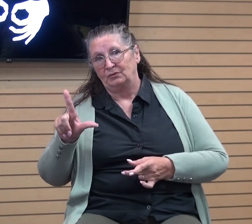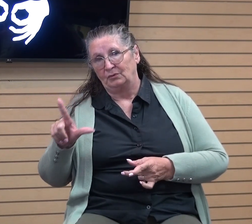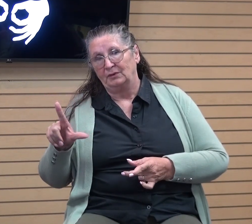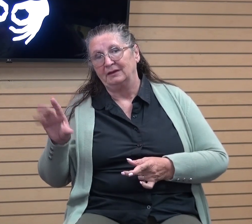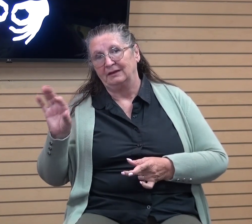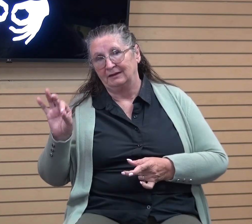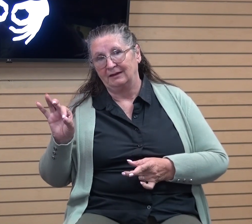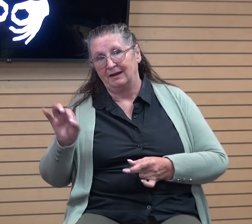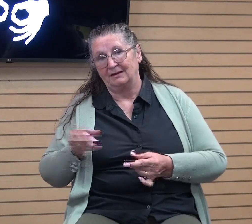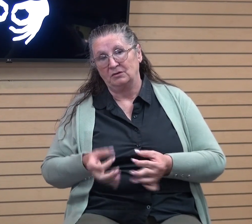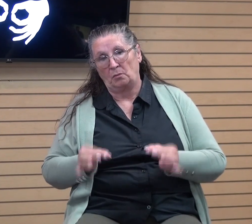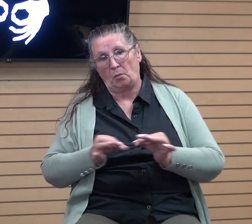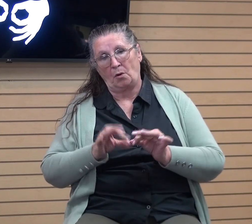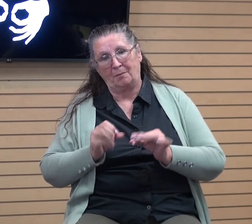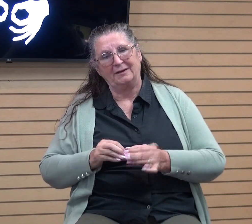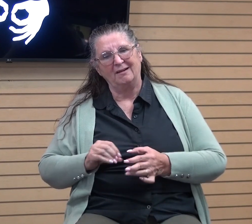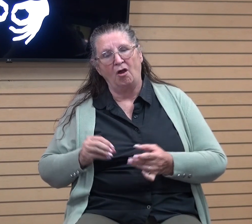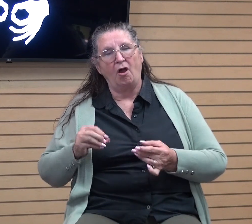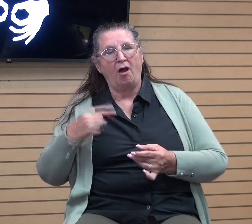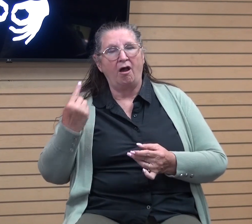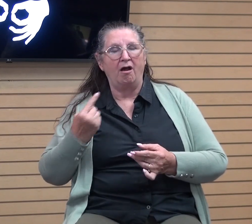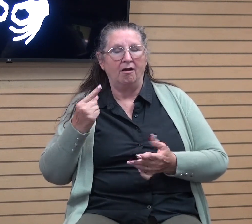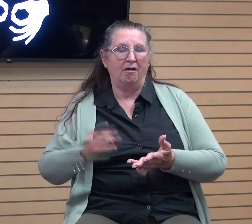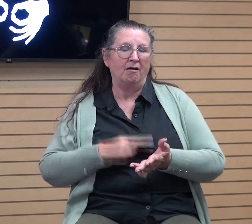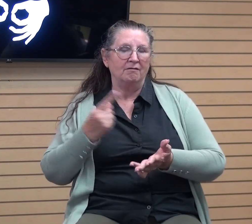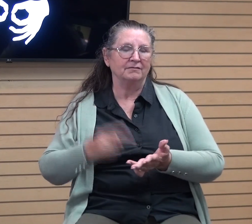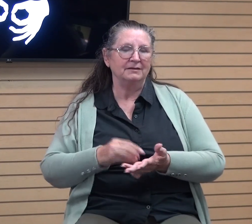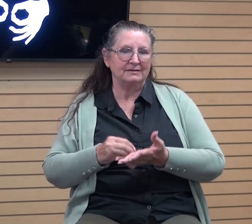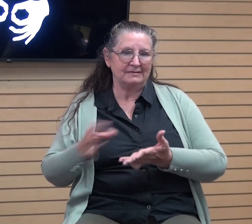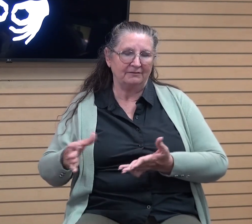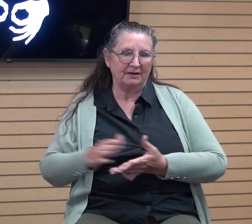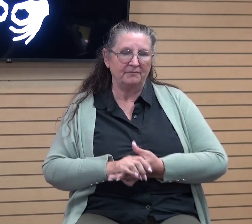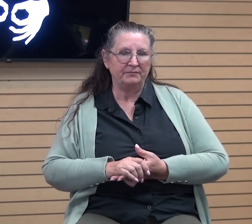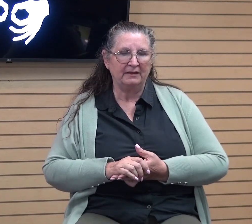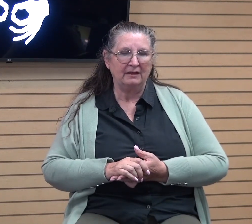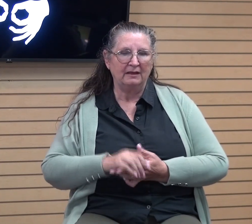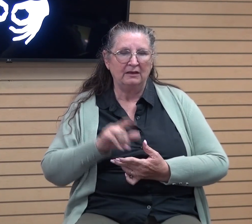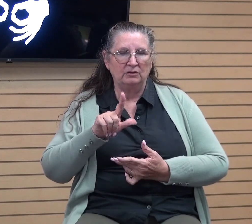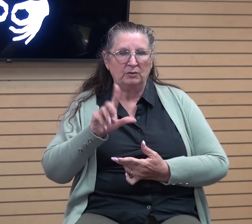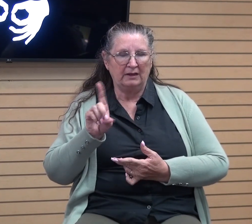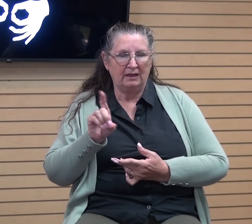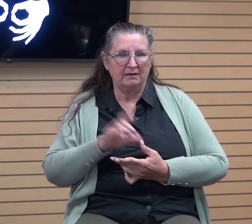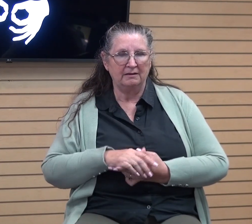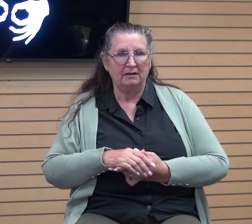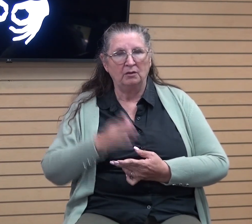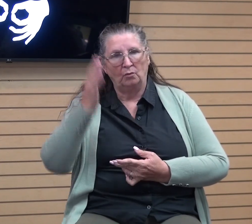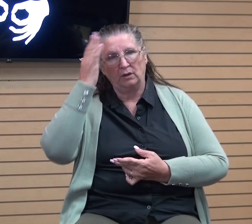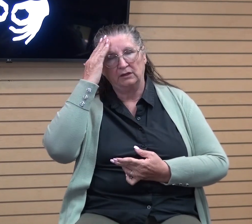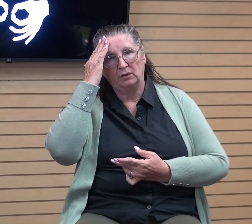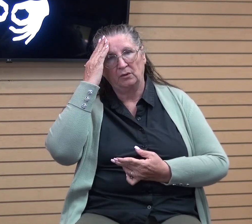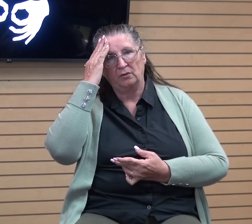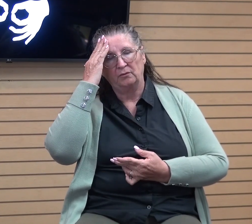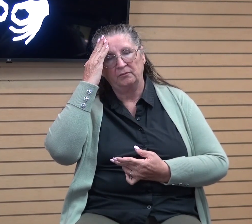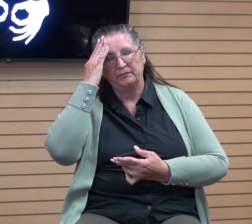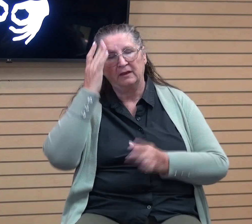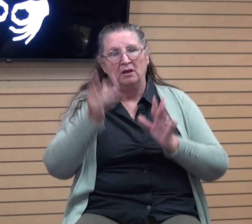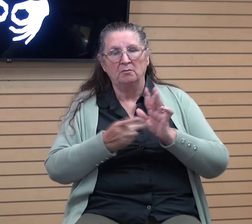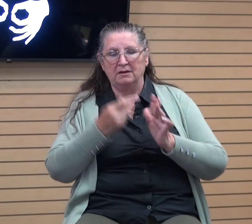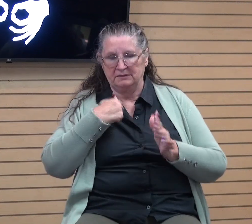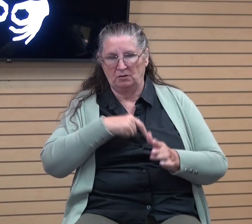one that gets left out. But this is what we read, starting in verse 28. And we know, okay, so Paul's saying we know without